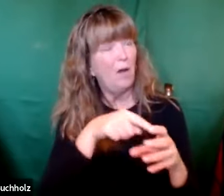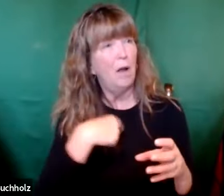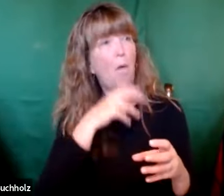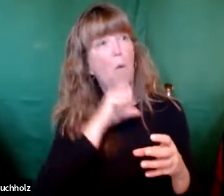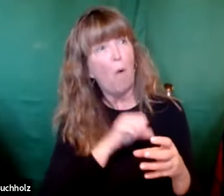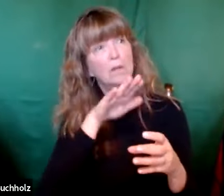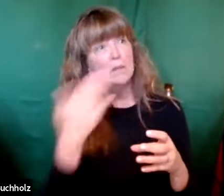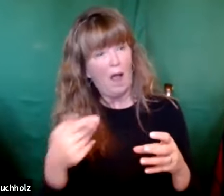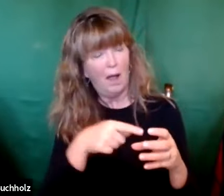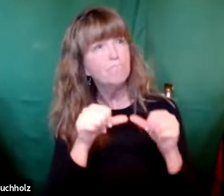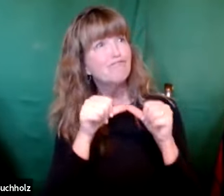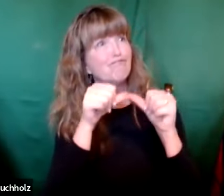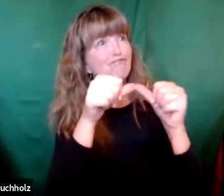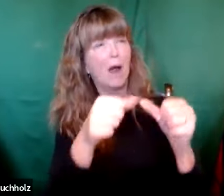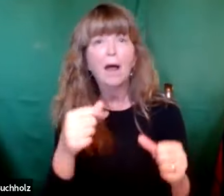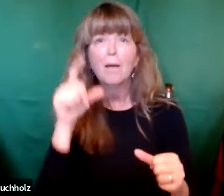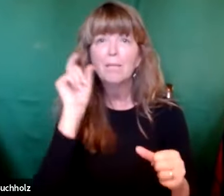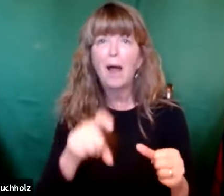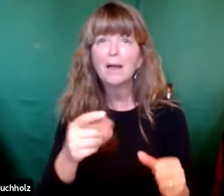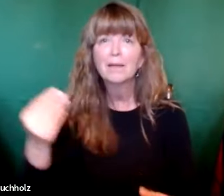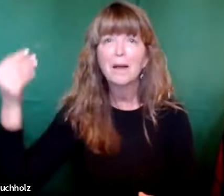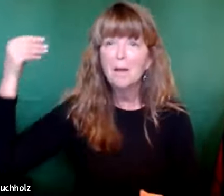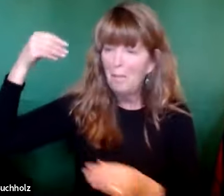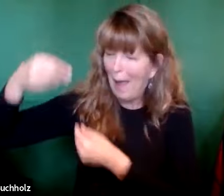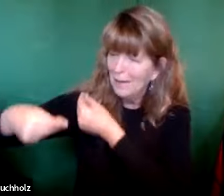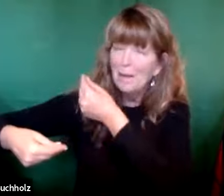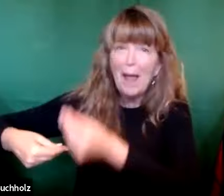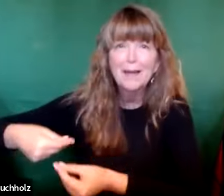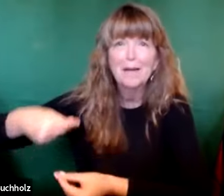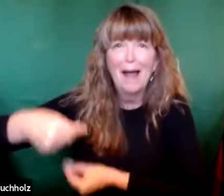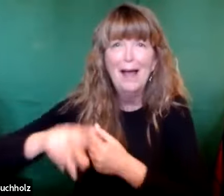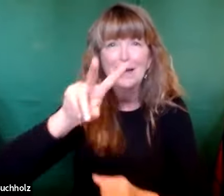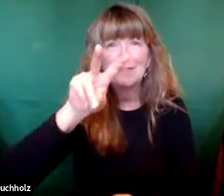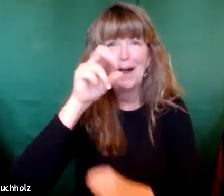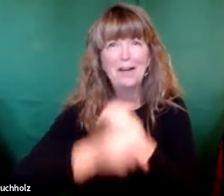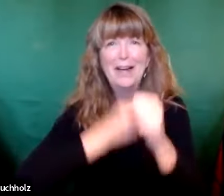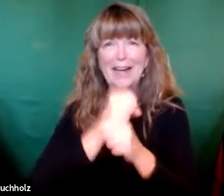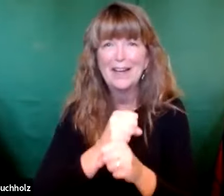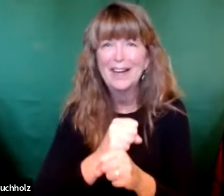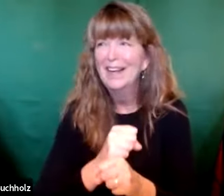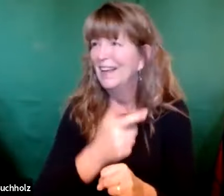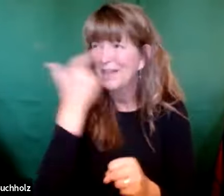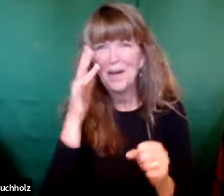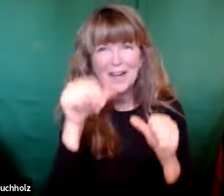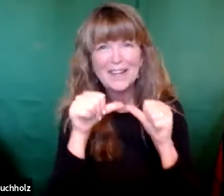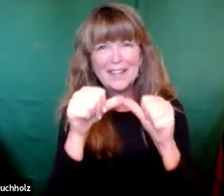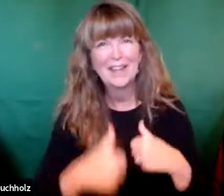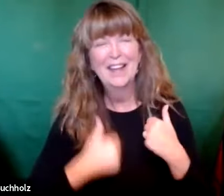And he said, hey, I have to take somebody, find somebody to take care of this after I die. So he's going to pass it on for 200 years.